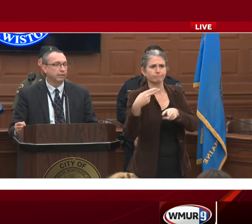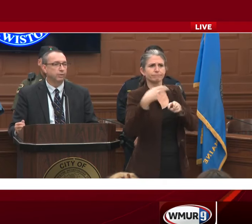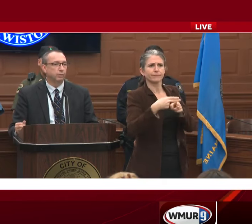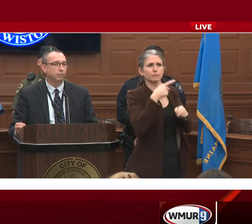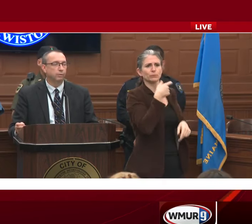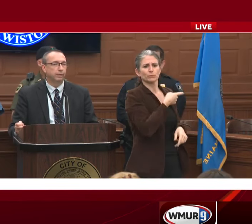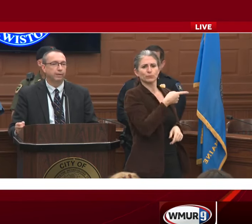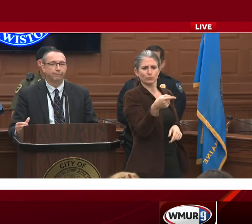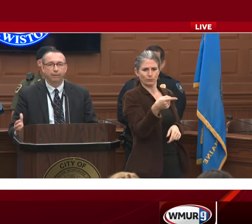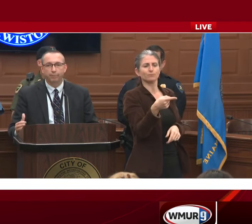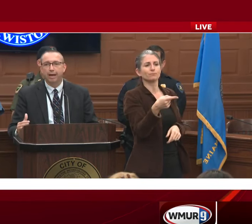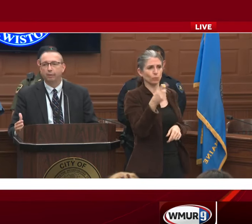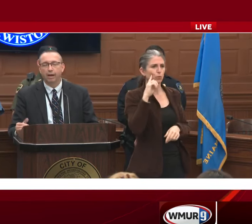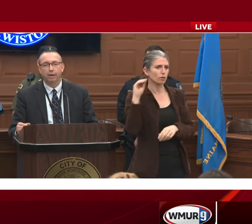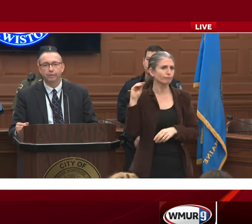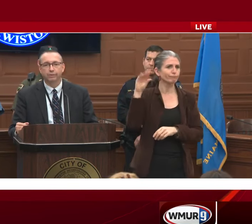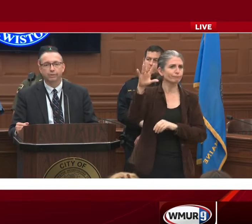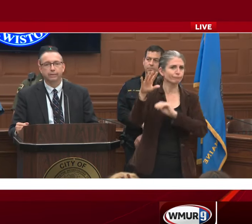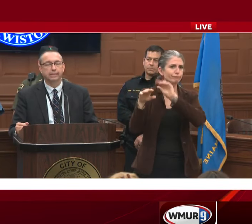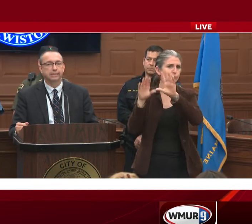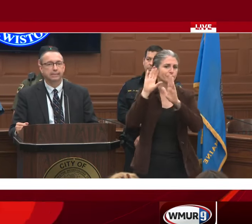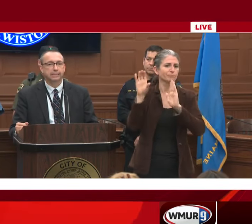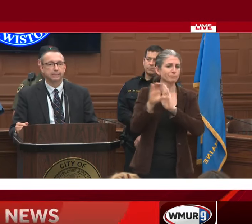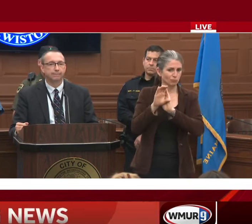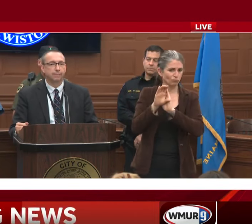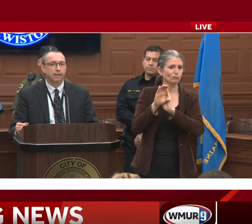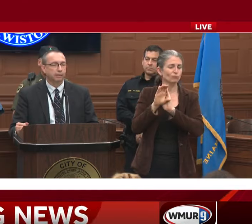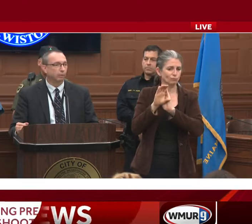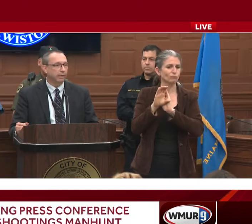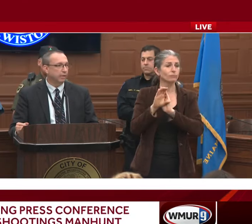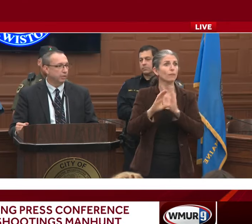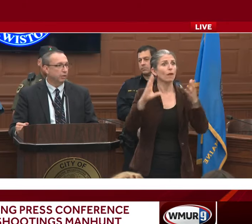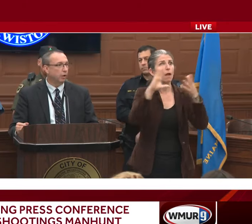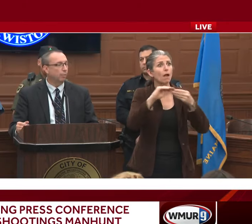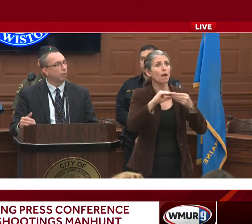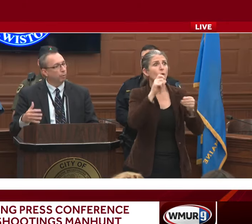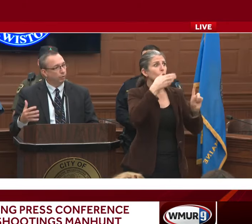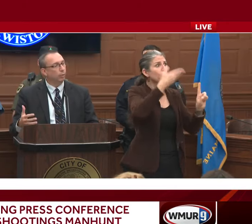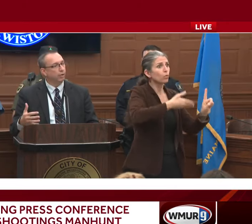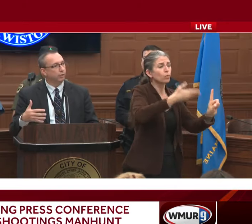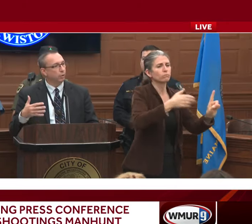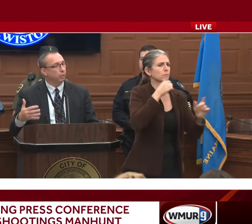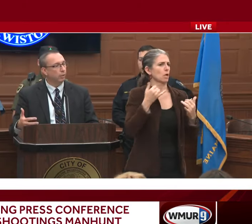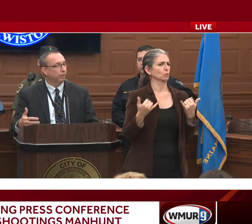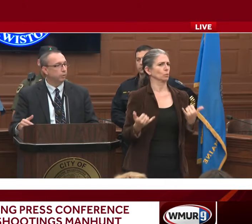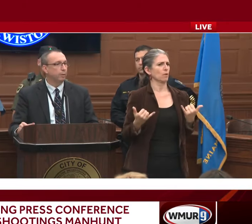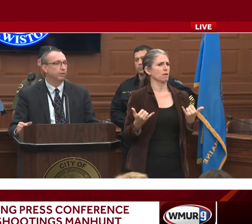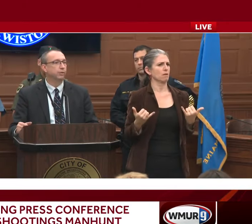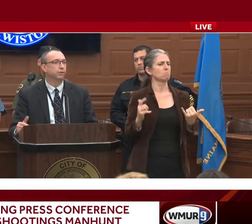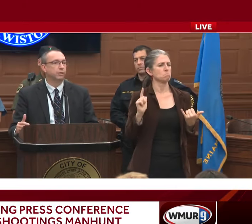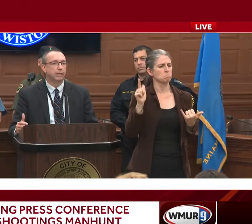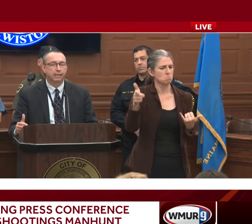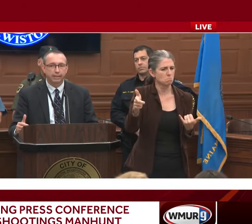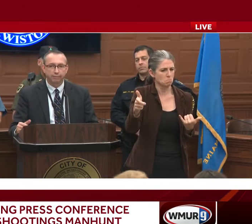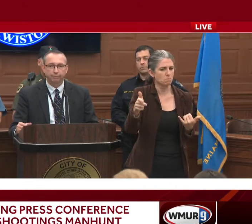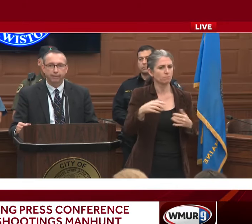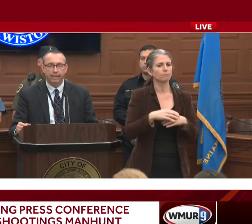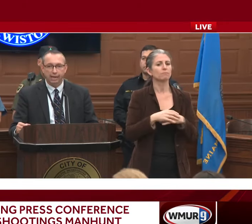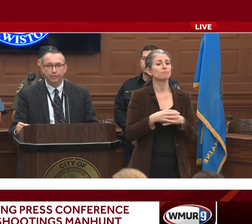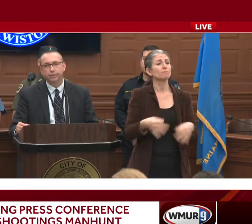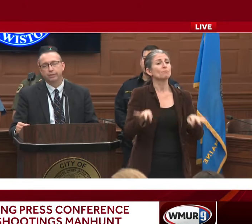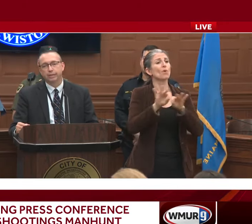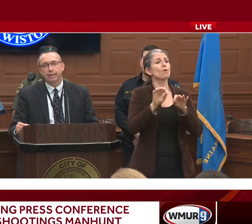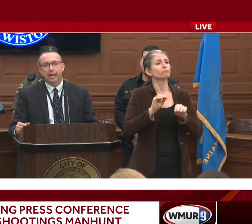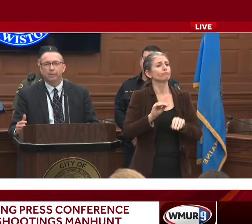won't get into family backgrounds and their lineage at all, but we do want to show those pictures, give